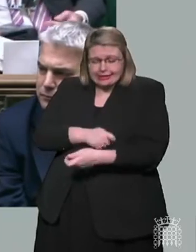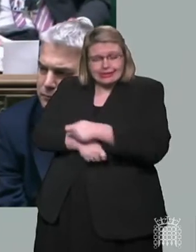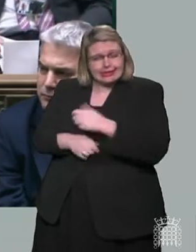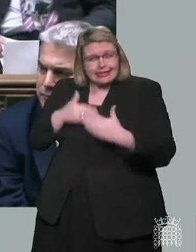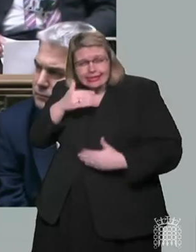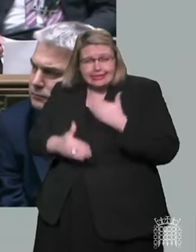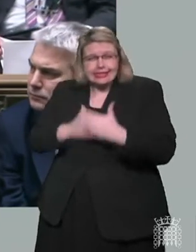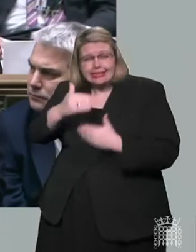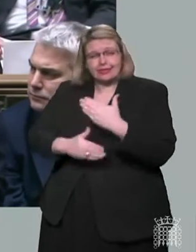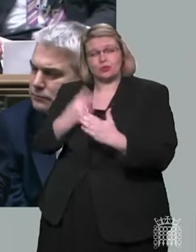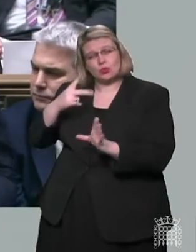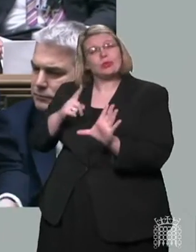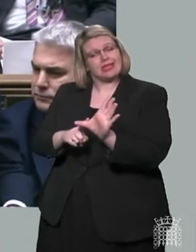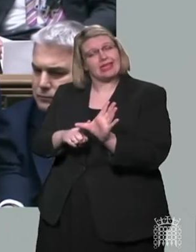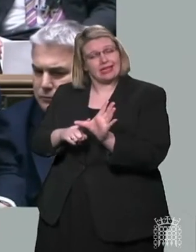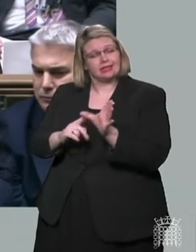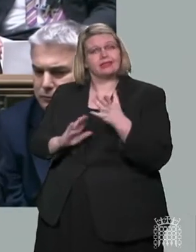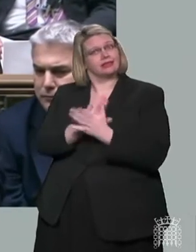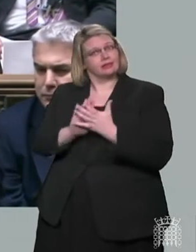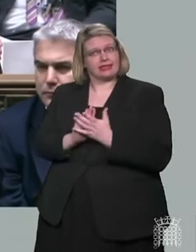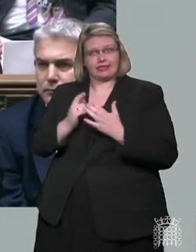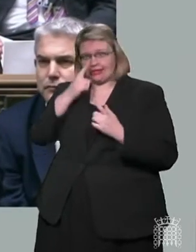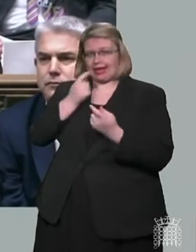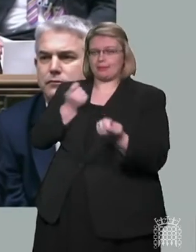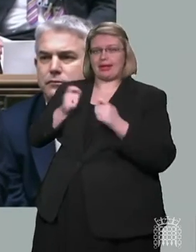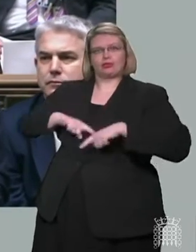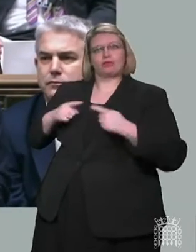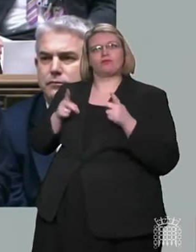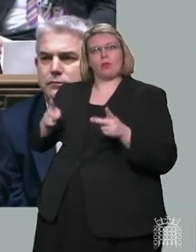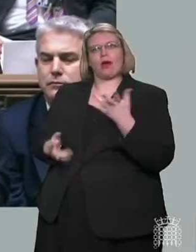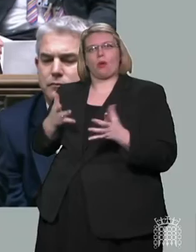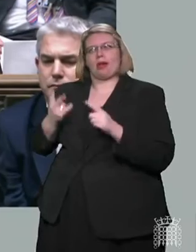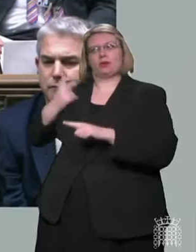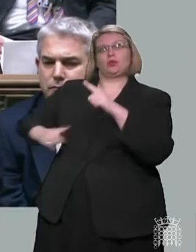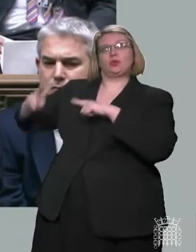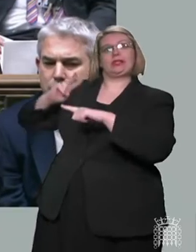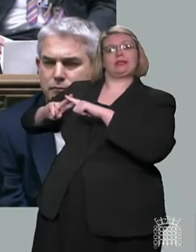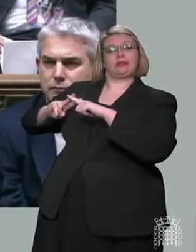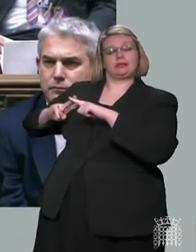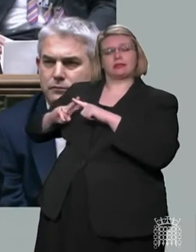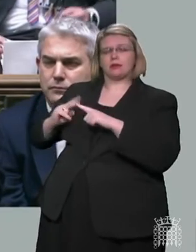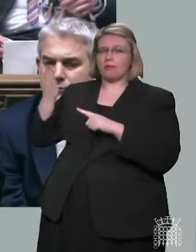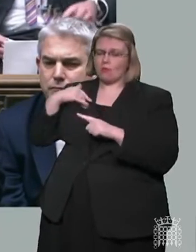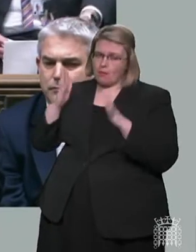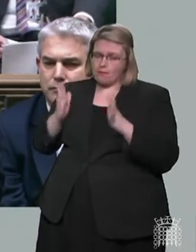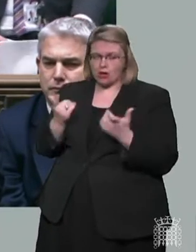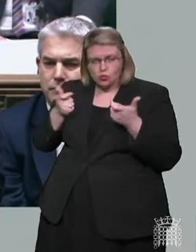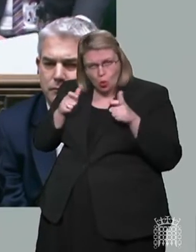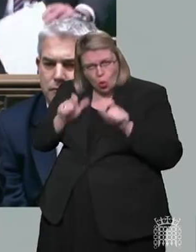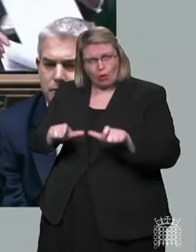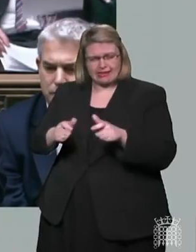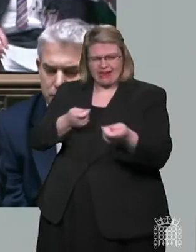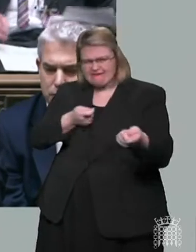two years, we can now deal with it in a very different way. Moving from government restrictions to personal